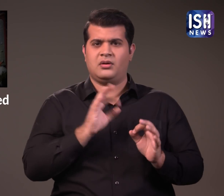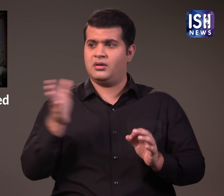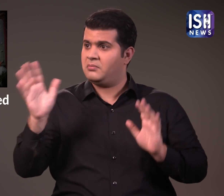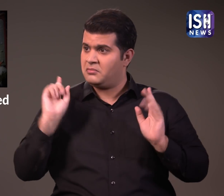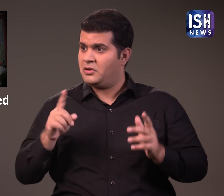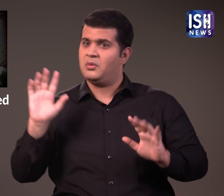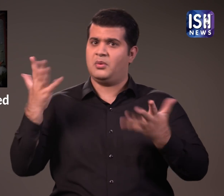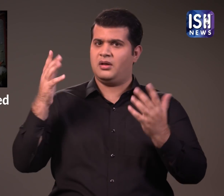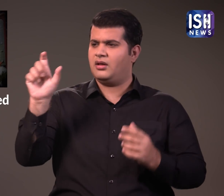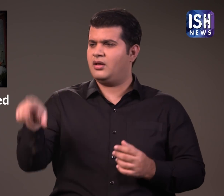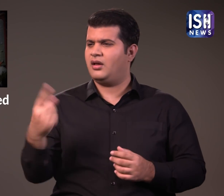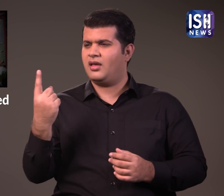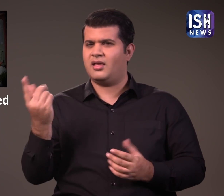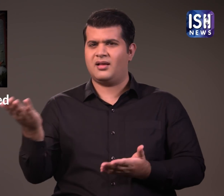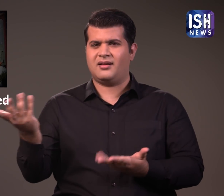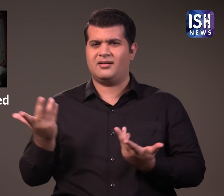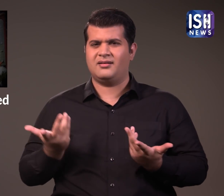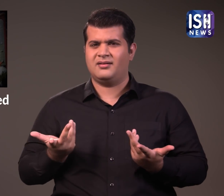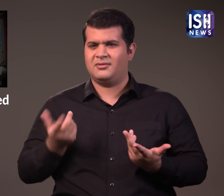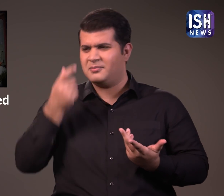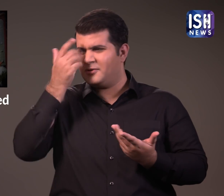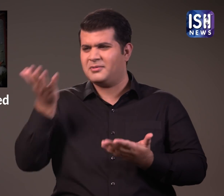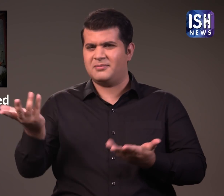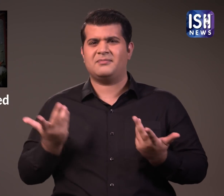Then why have you complained? What's your problem?